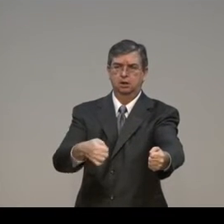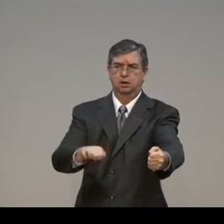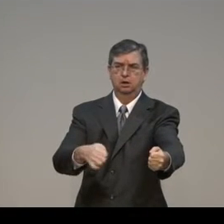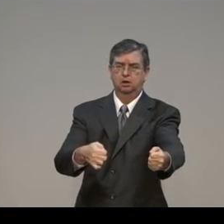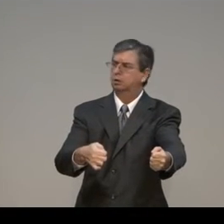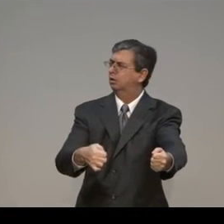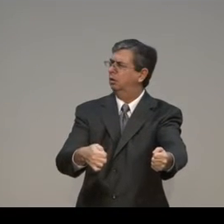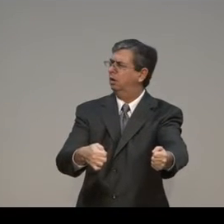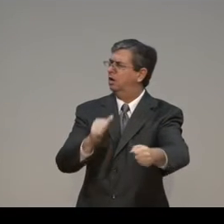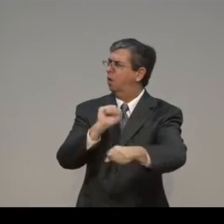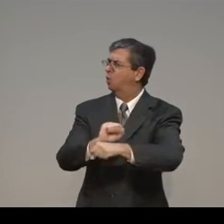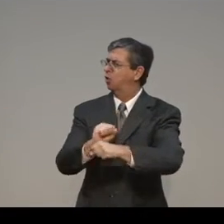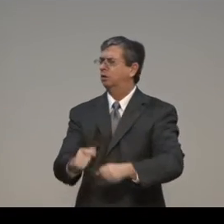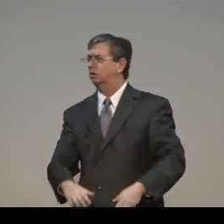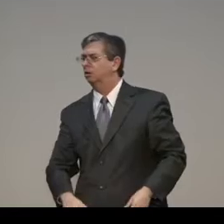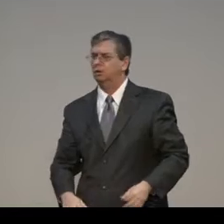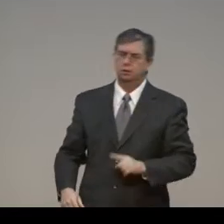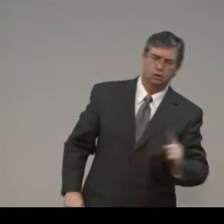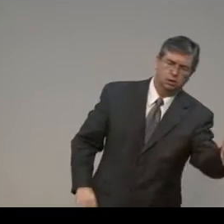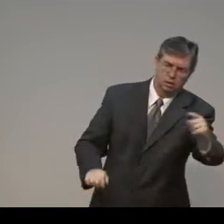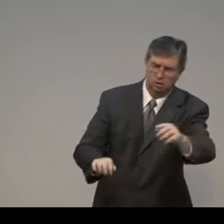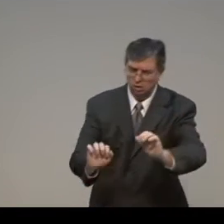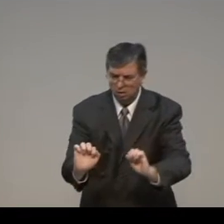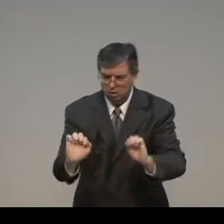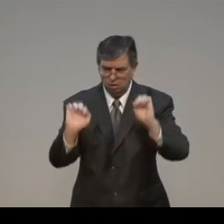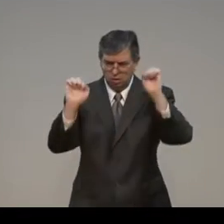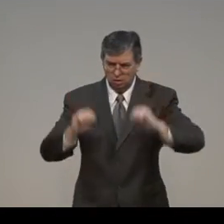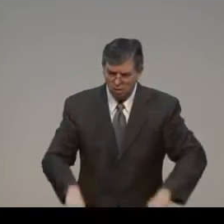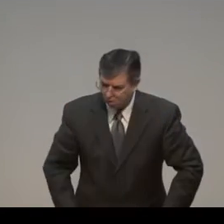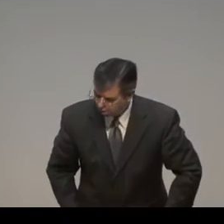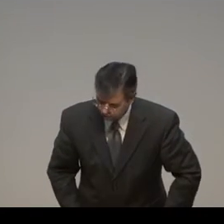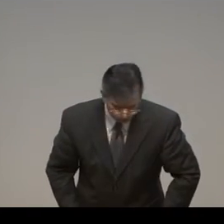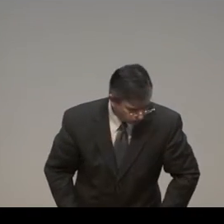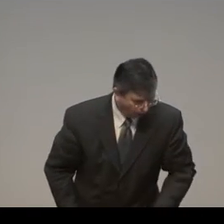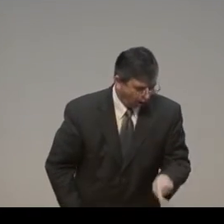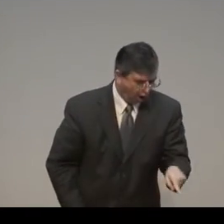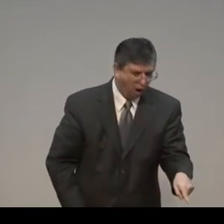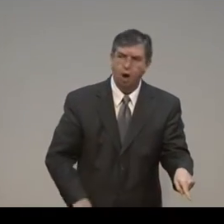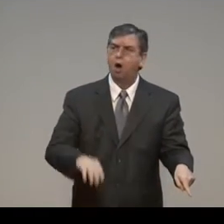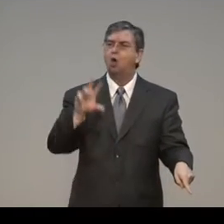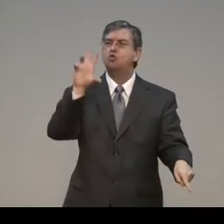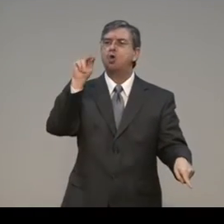Now here we go. We're cranking a car, and it does not even turn it over. Look at it.